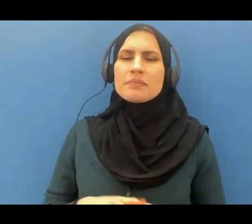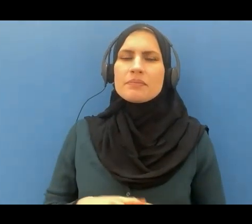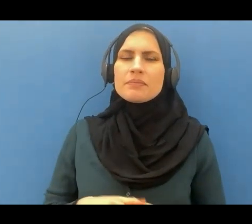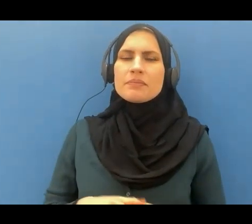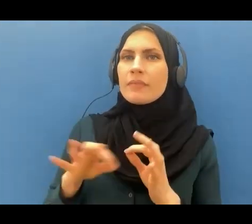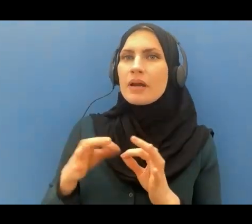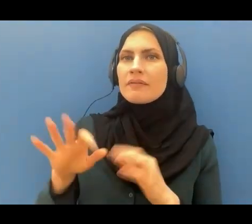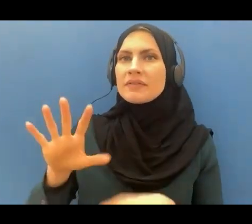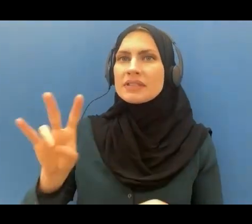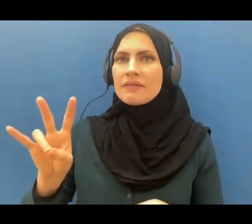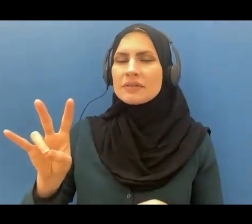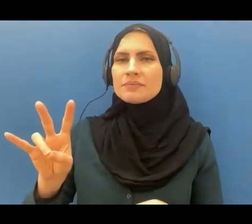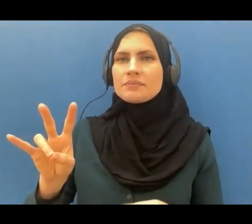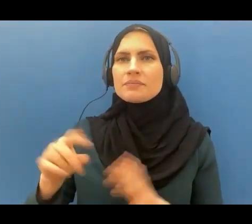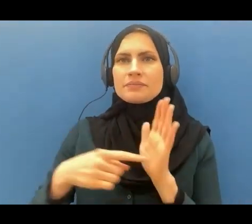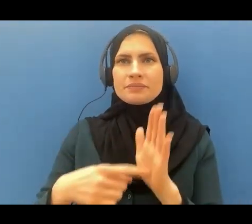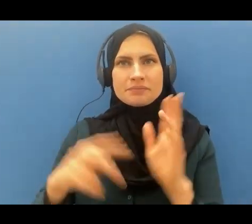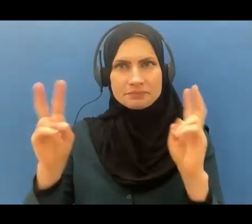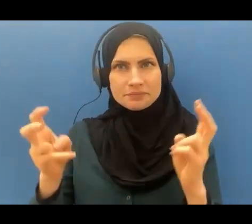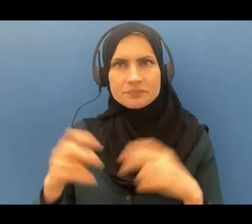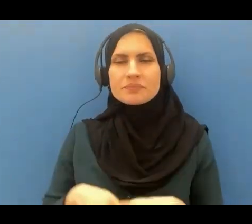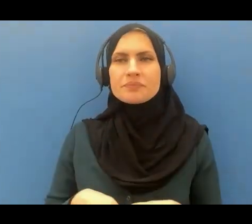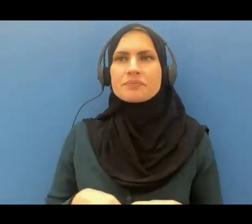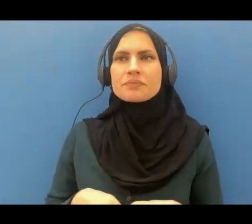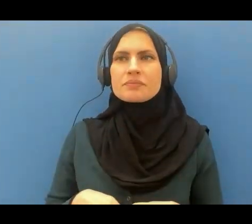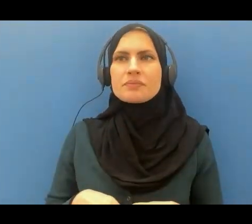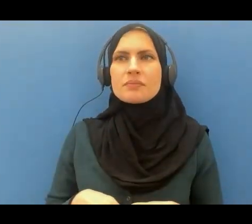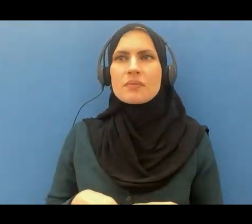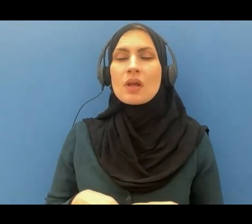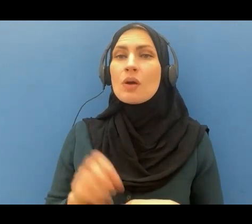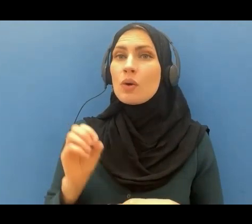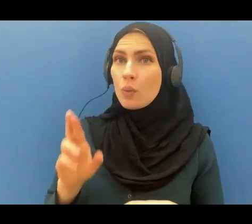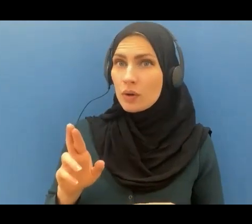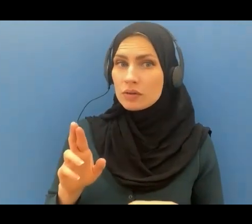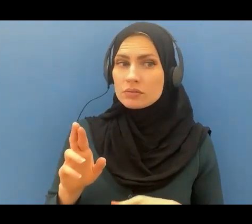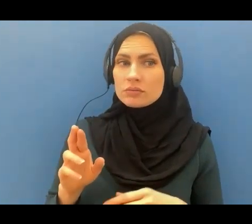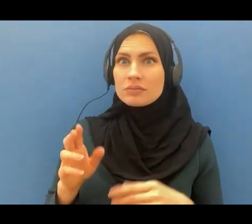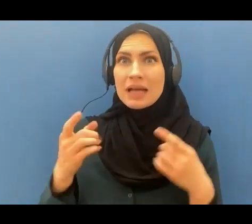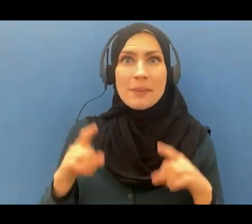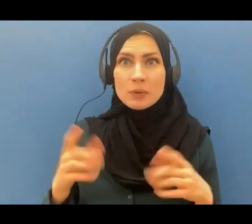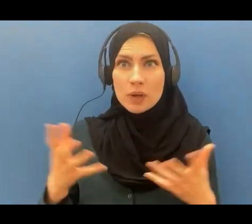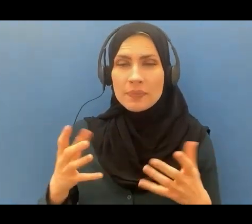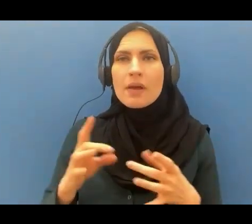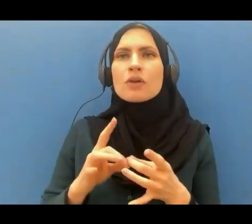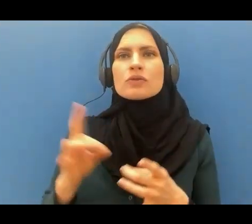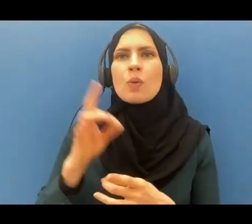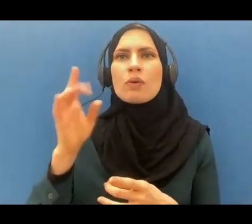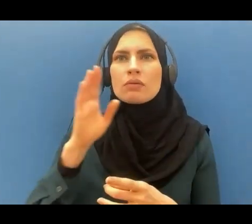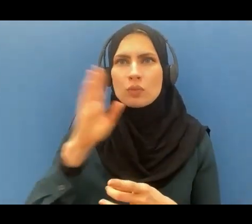says or else a soul would come before Allah and it would